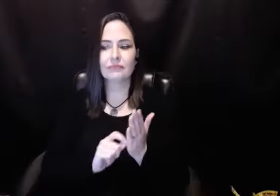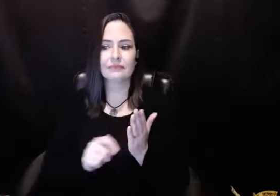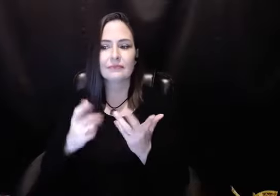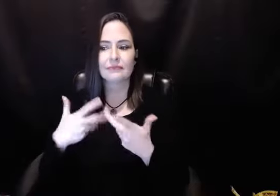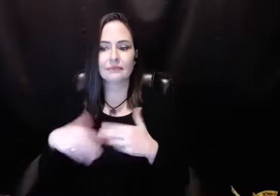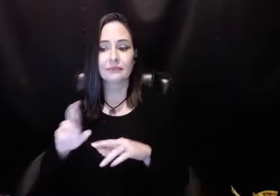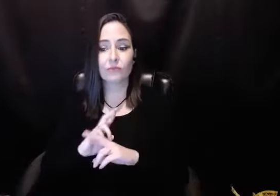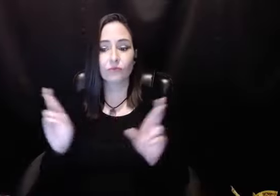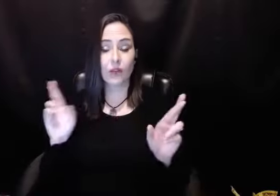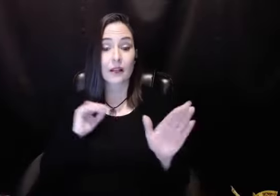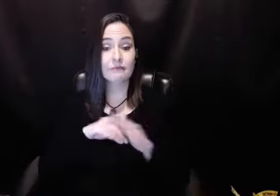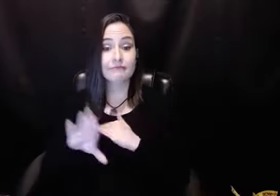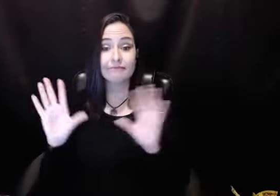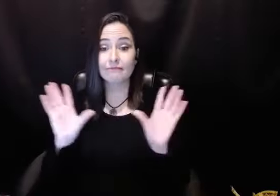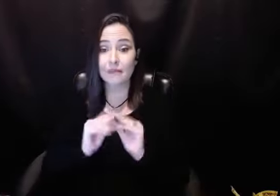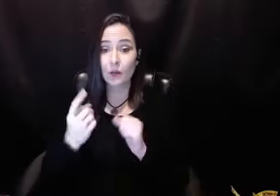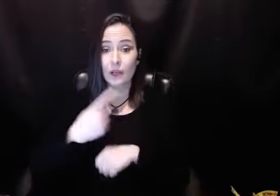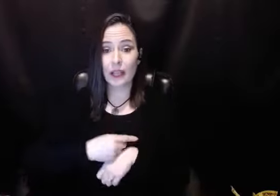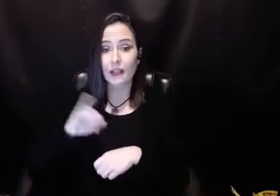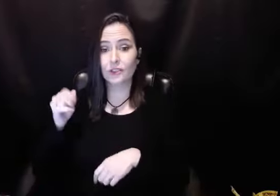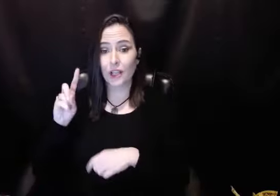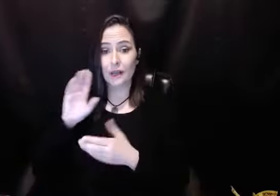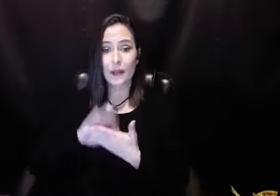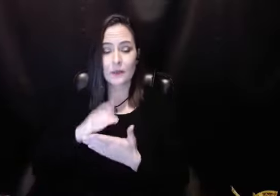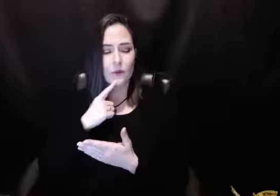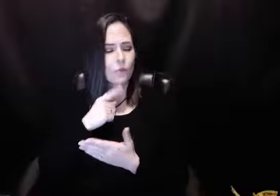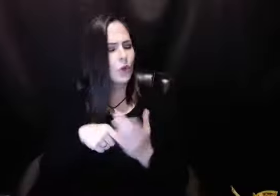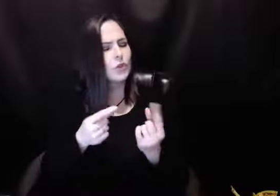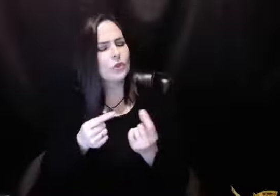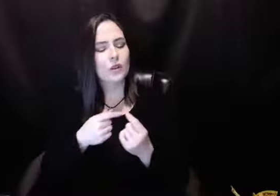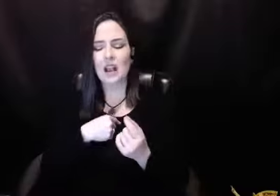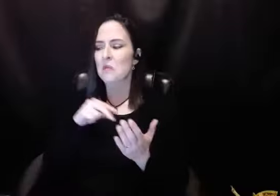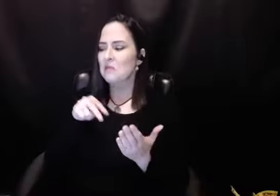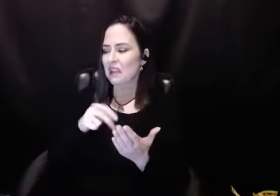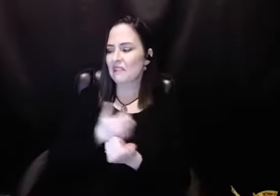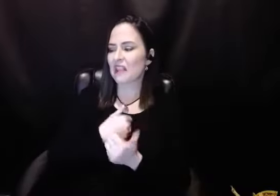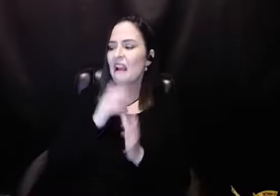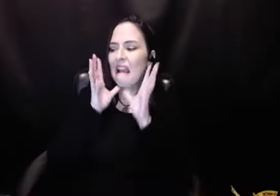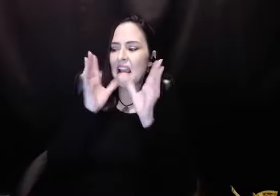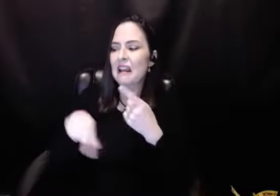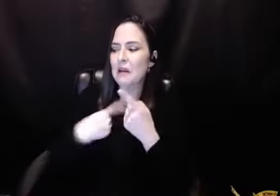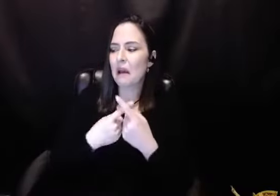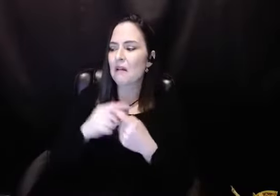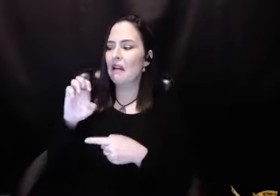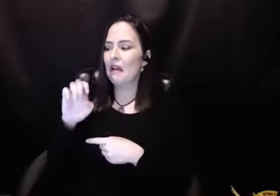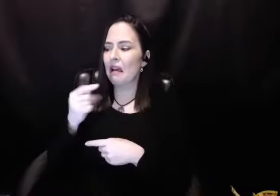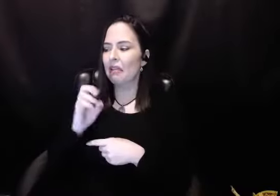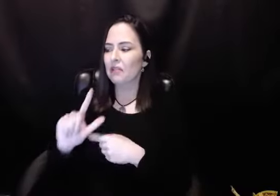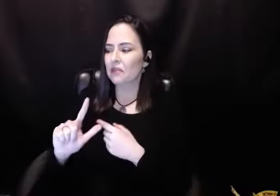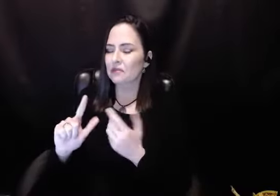I was writing down things I hated about Ethel. And so, then I was getting ready to go to the meeting one night. J.D. said, what are you doing? I said, I'm looking over my